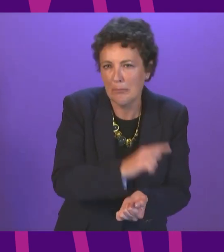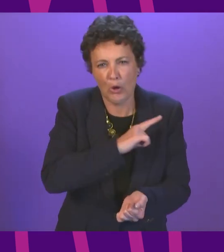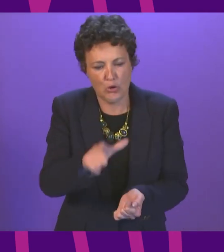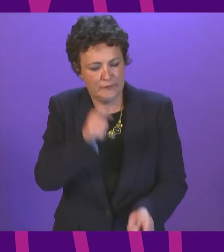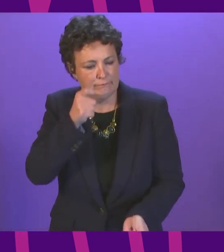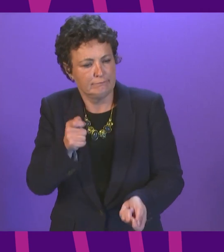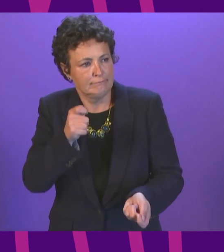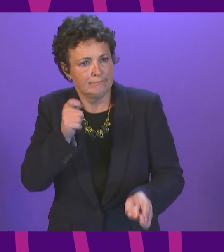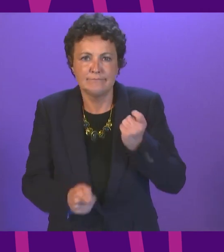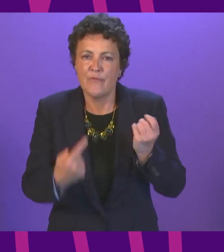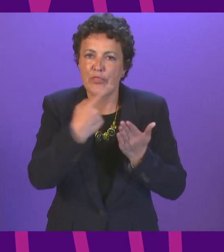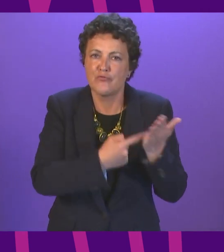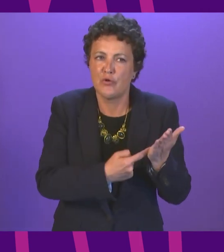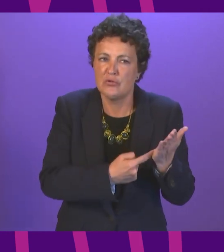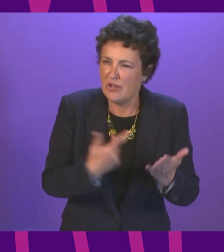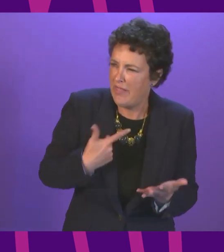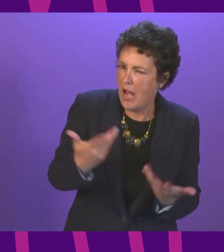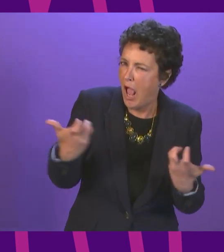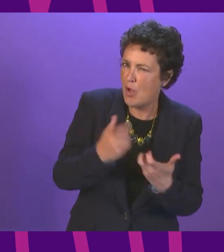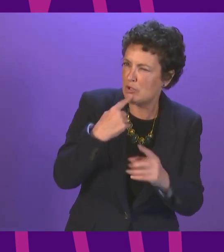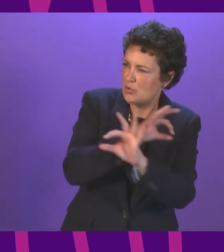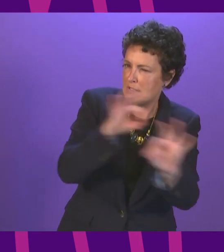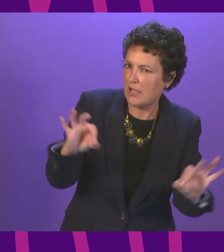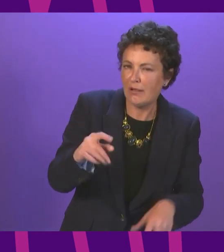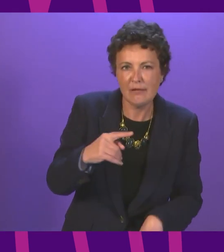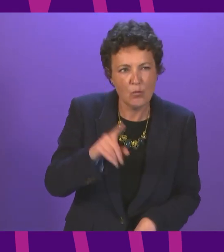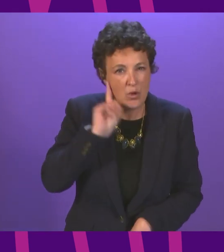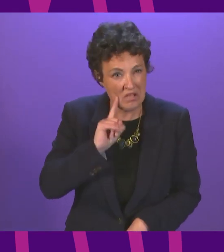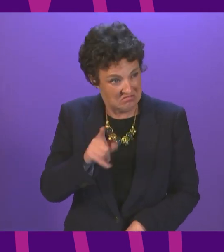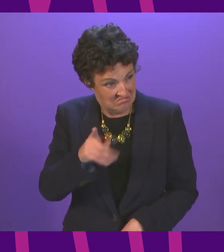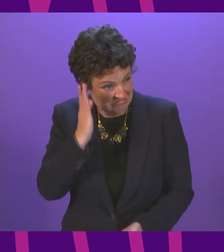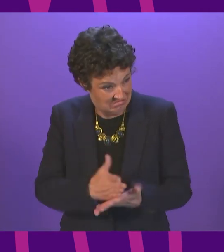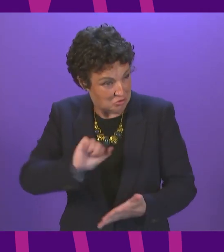mostly women, about whose side justice is really on? First minister.